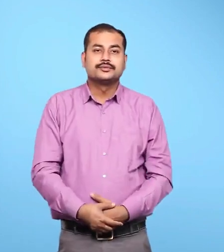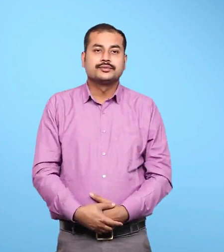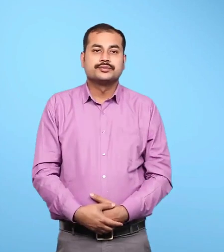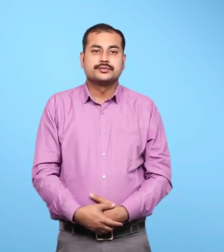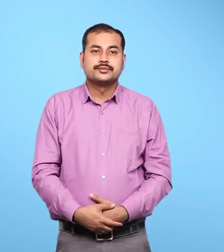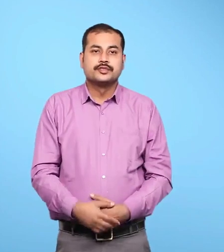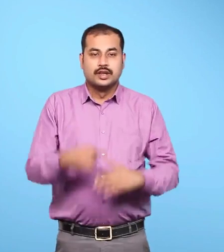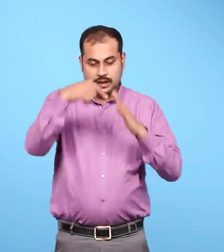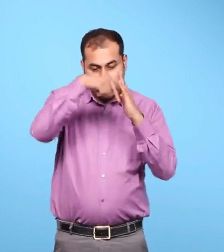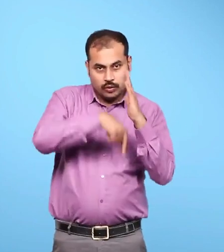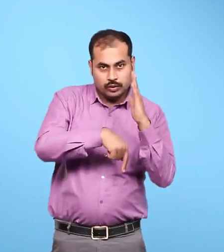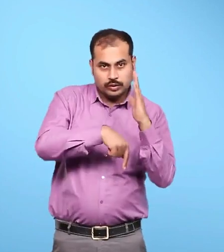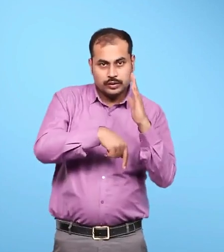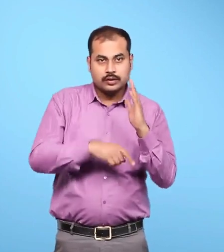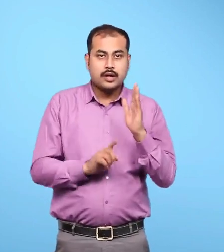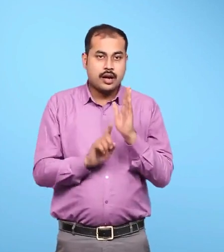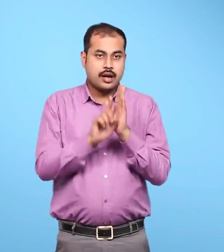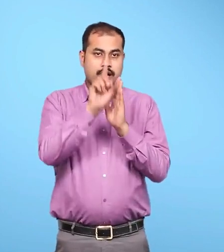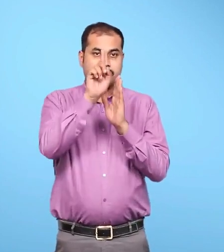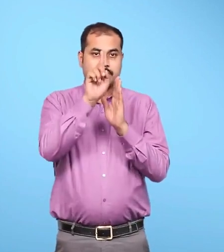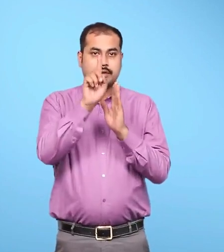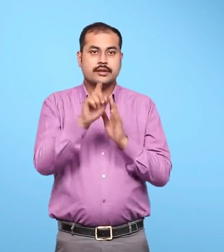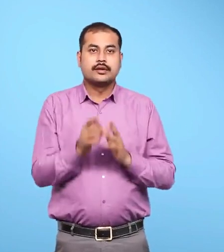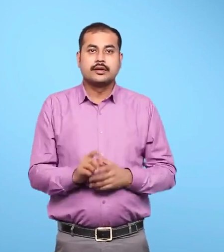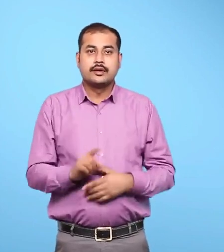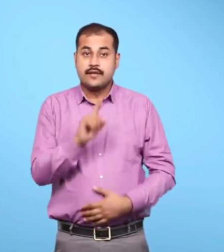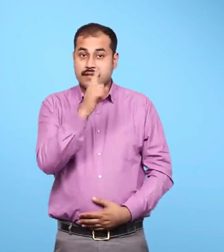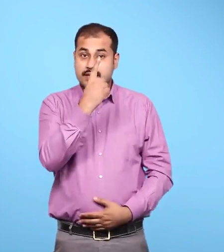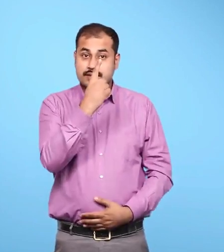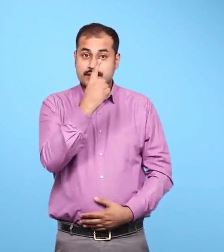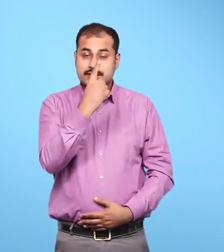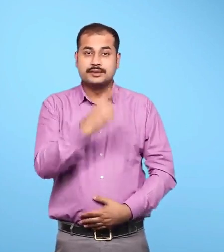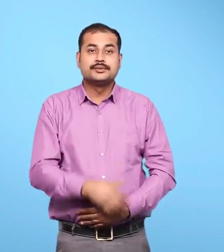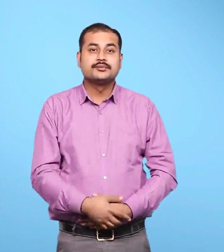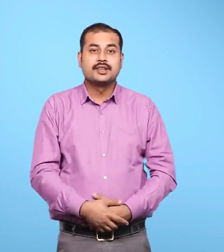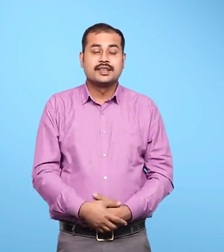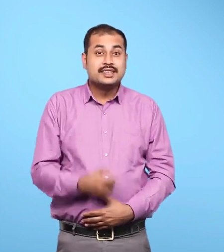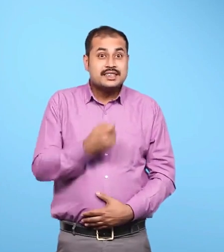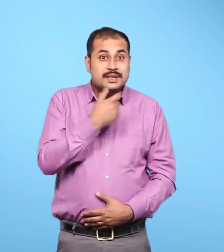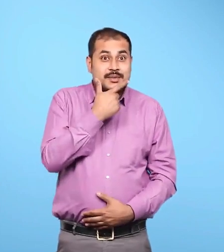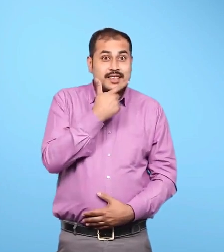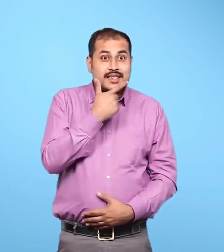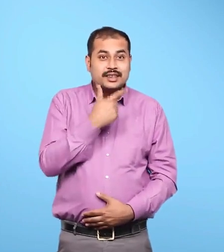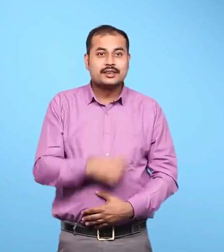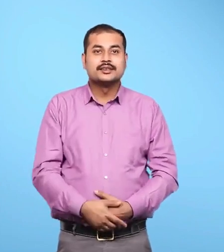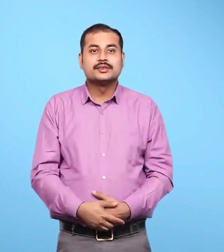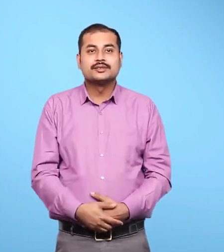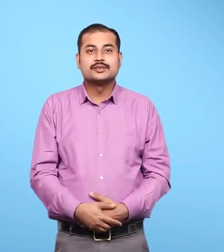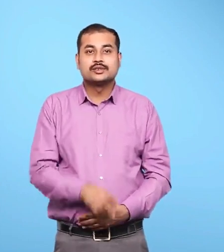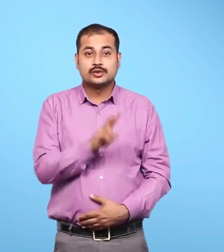Down One Smile Two